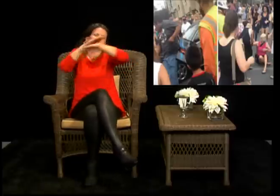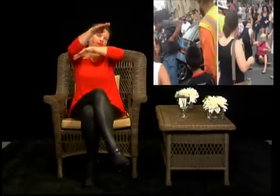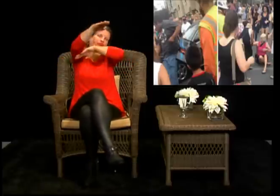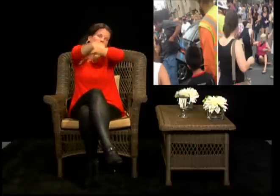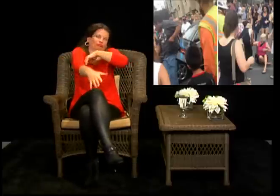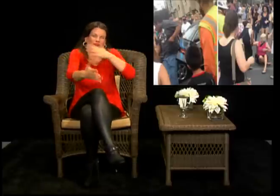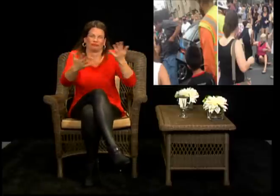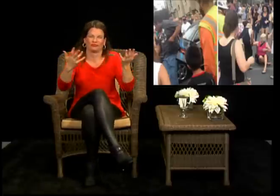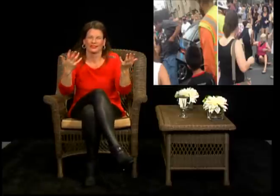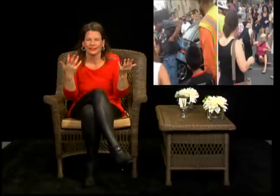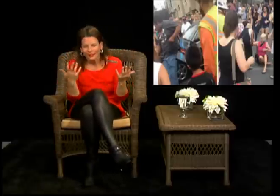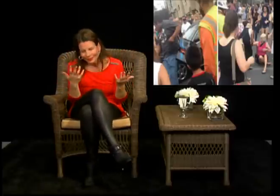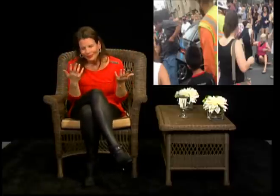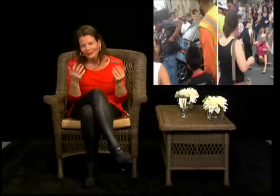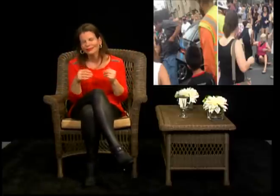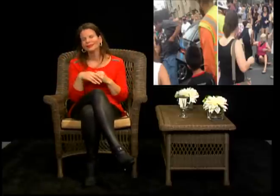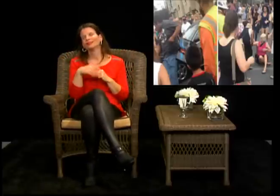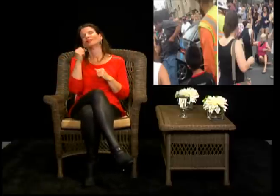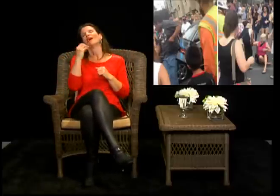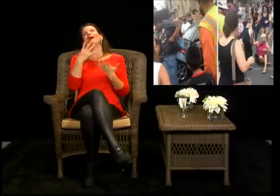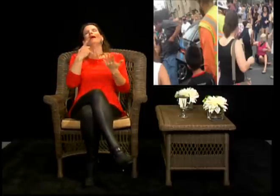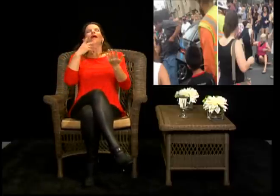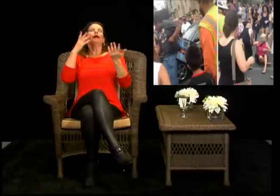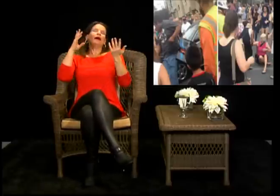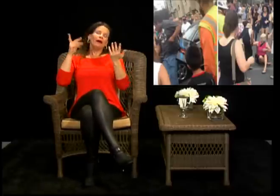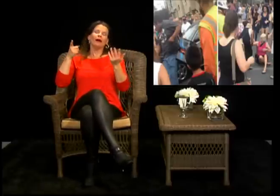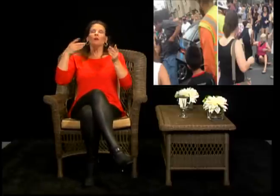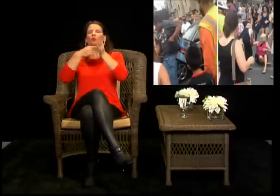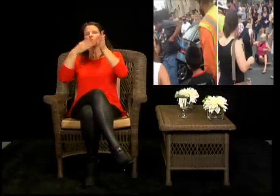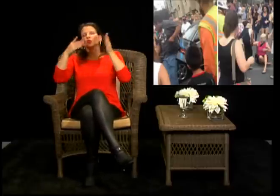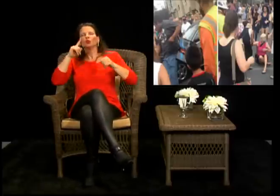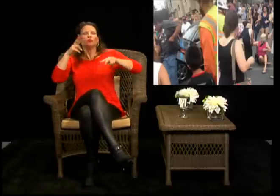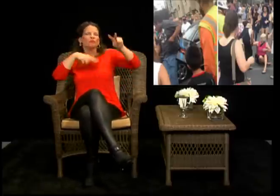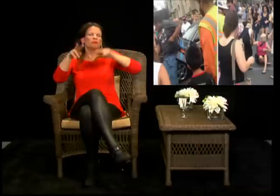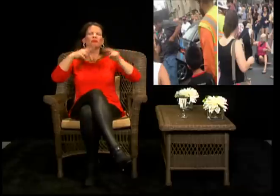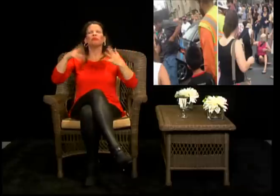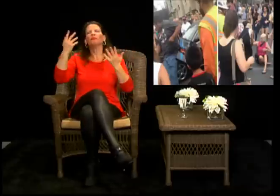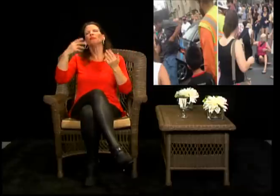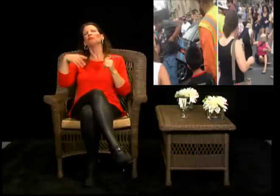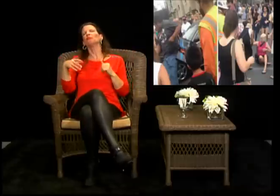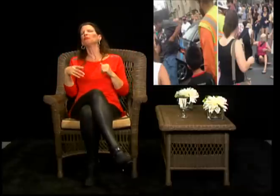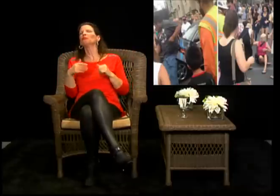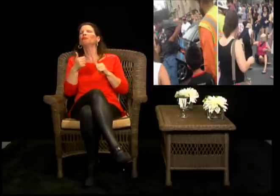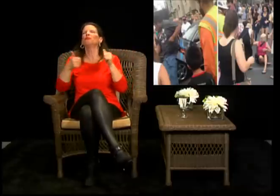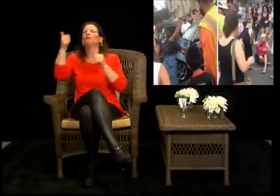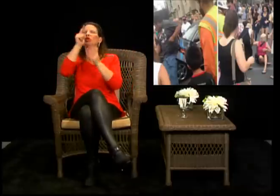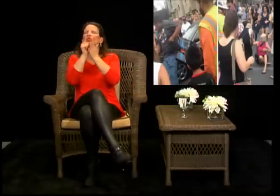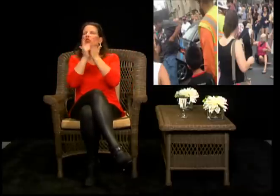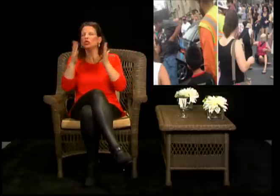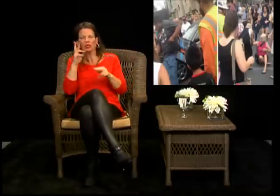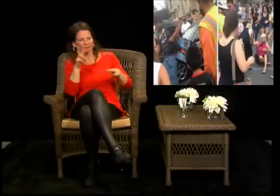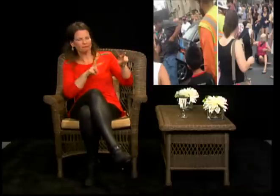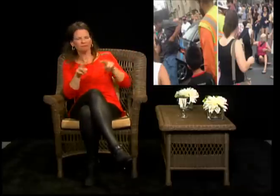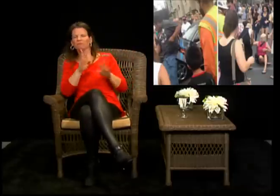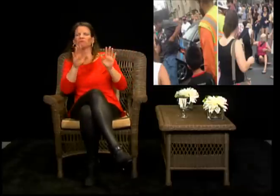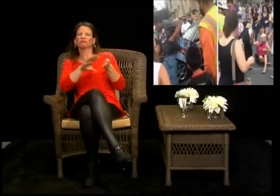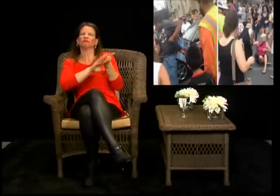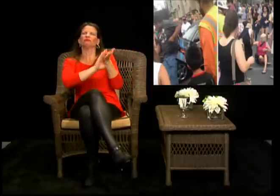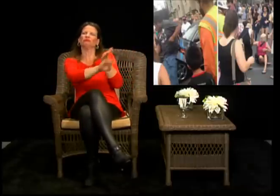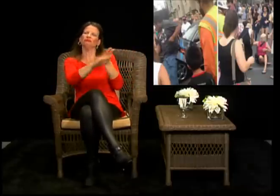you know, maybe people trying to, uh, crowds rather trying to attack his car. And, you know, as